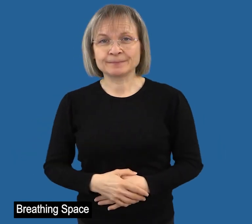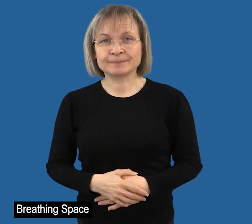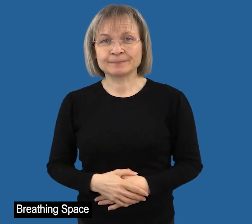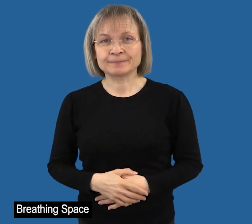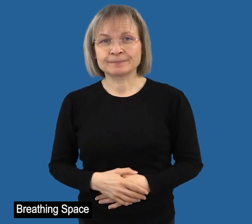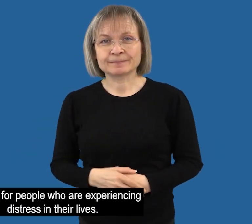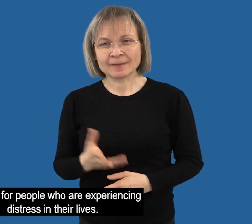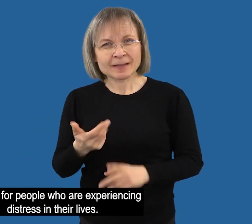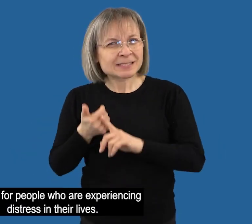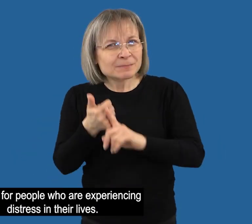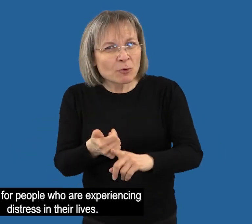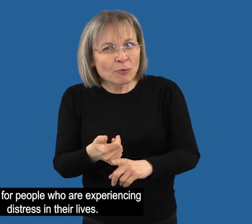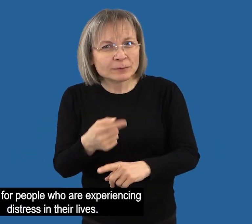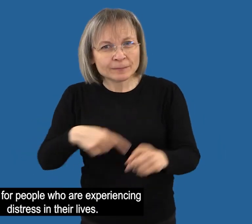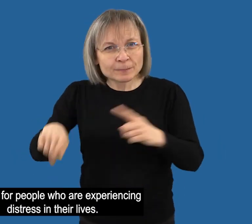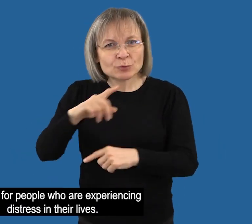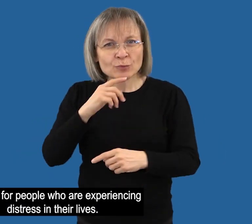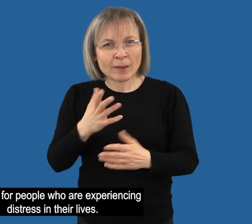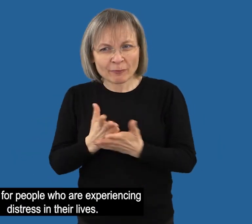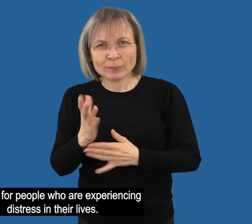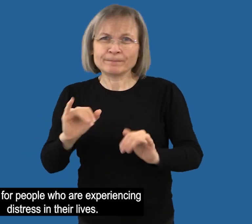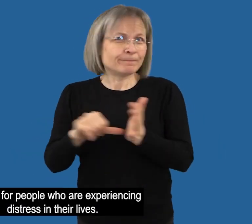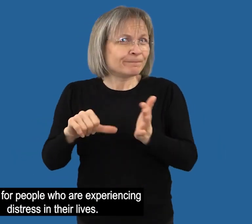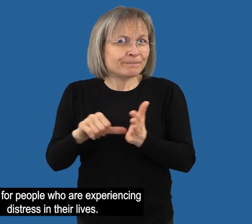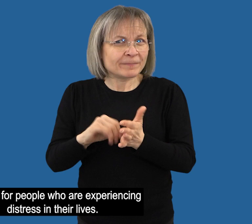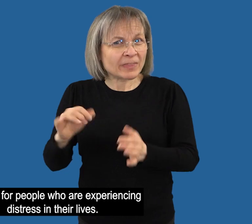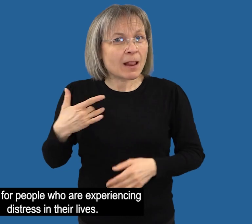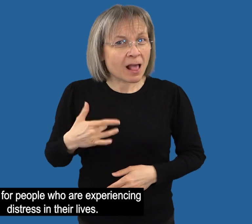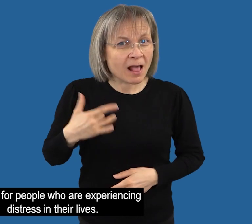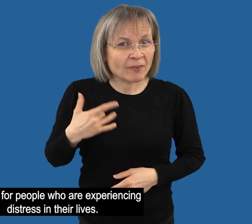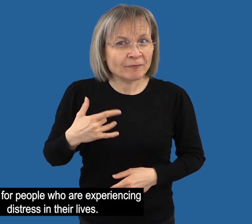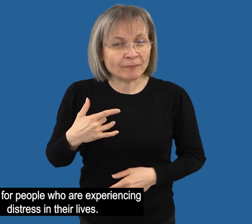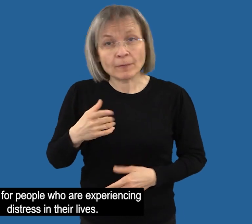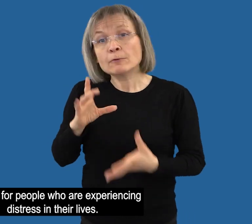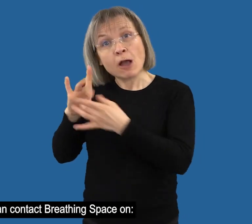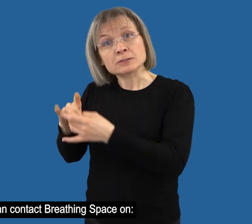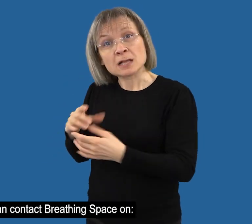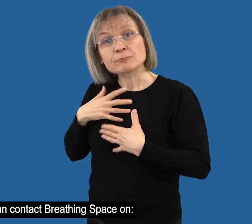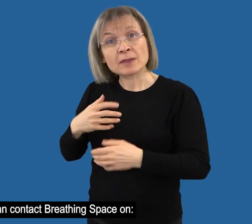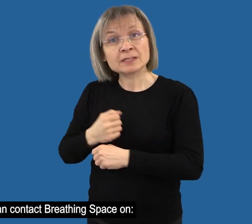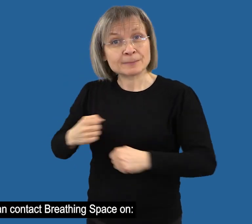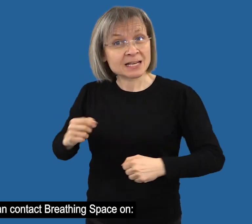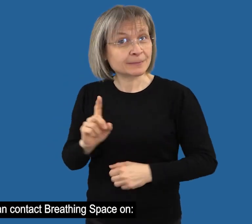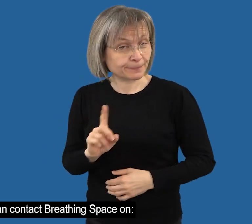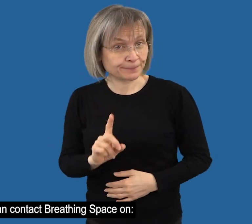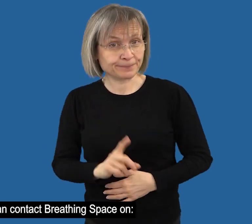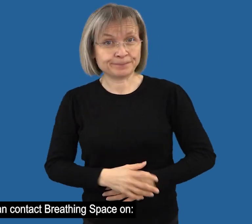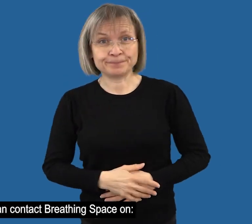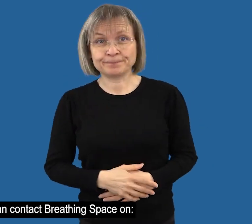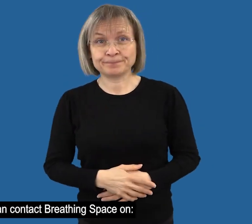Breathing Space Support for people who are experiencing distress in their lives. You